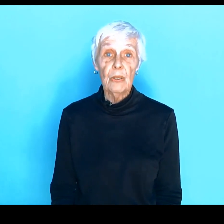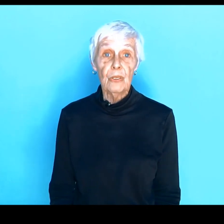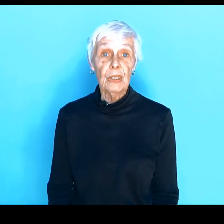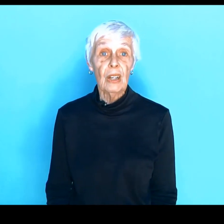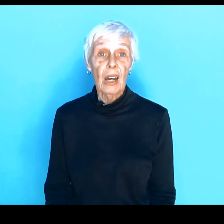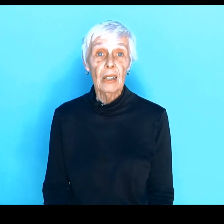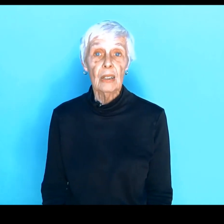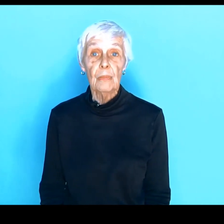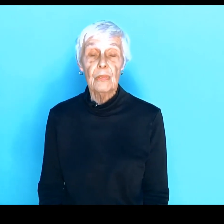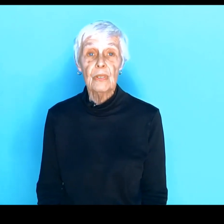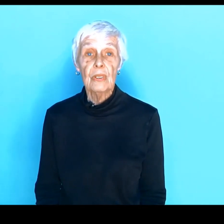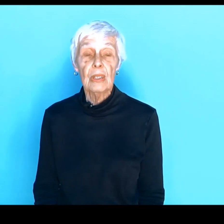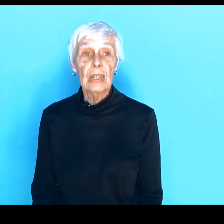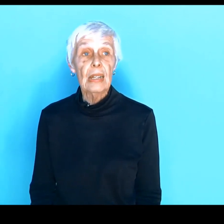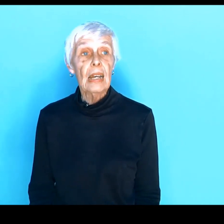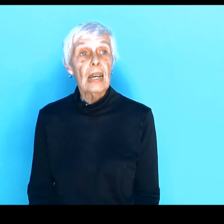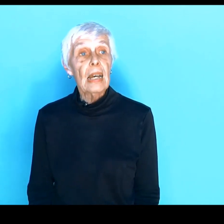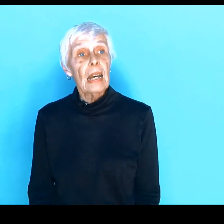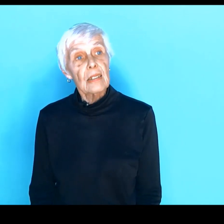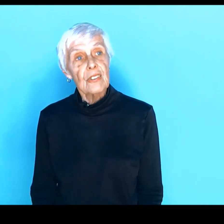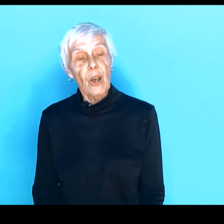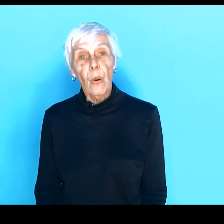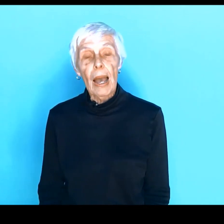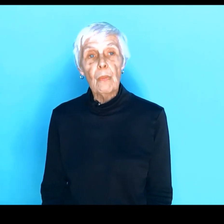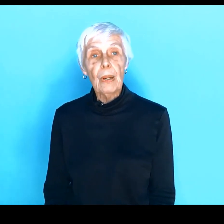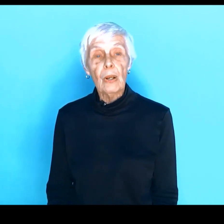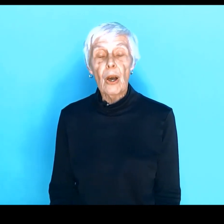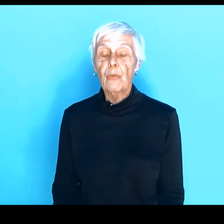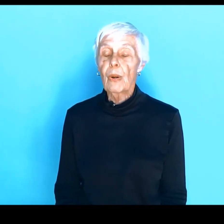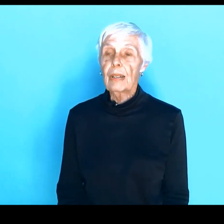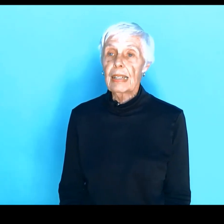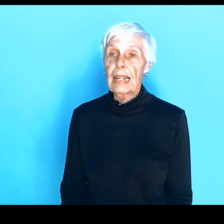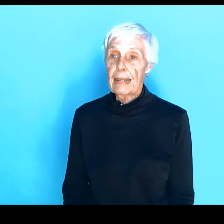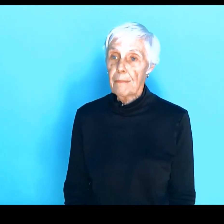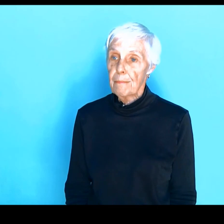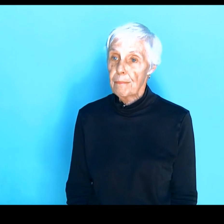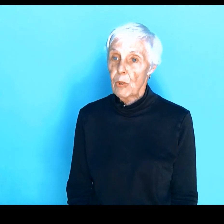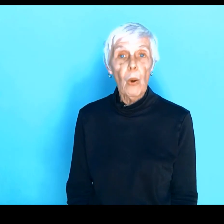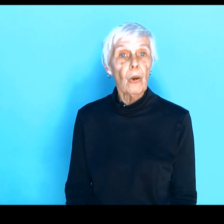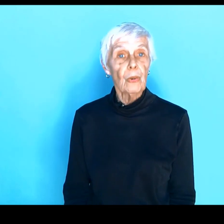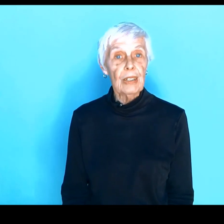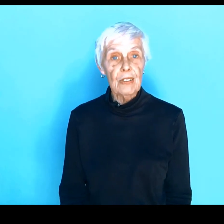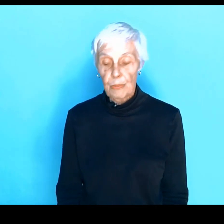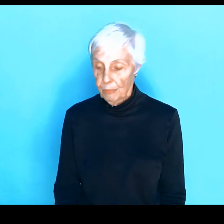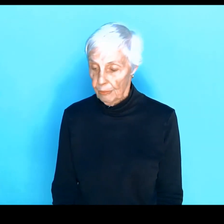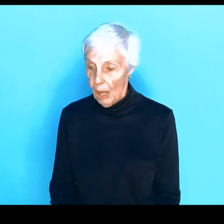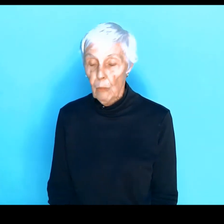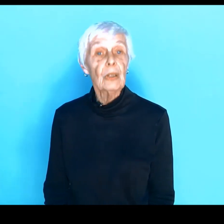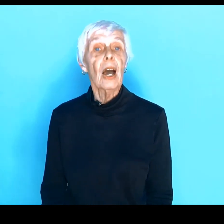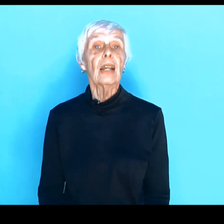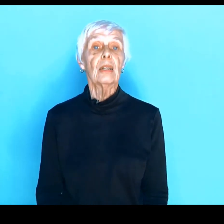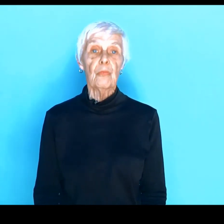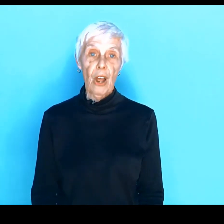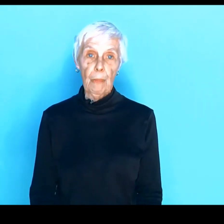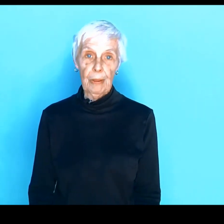using condoms? And so I went off one day to Walgreens. I went condom shopping.